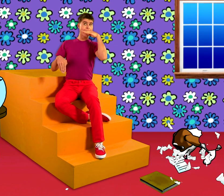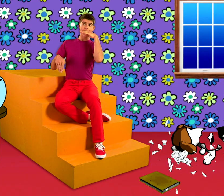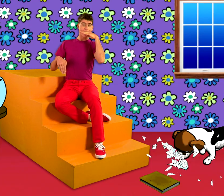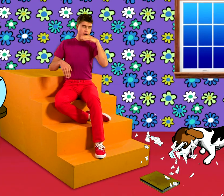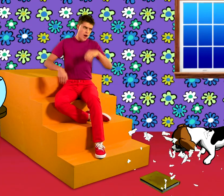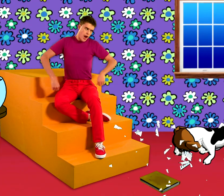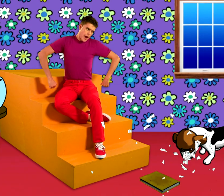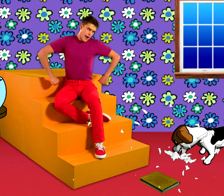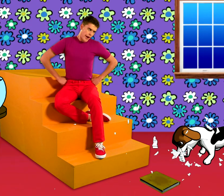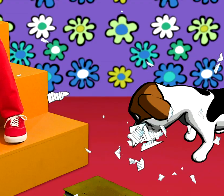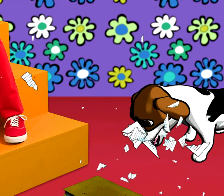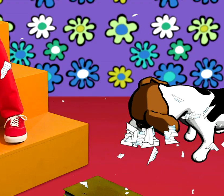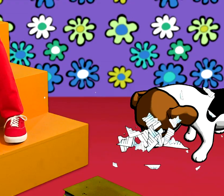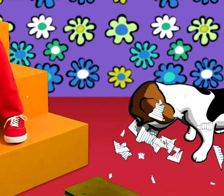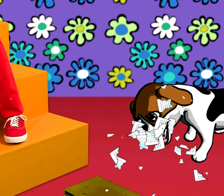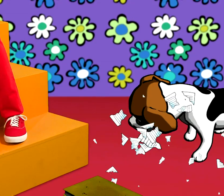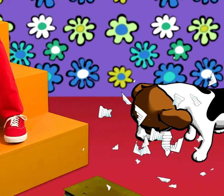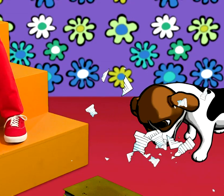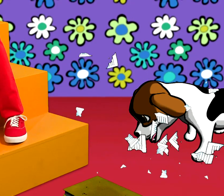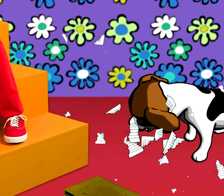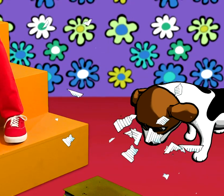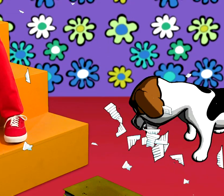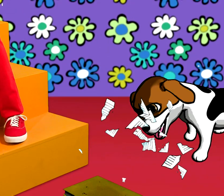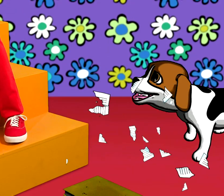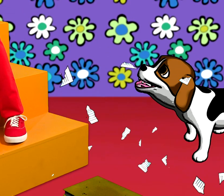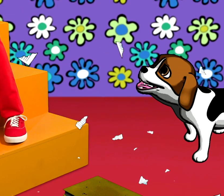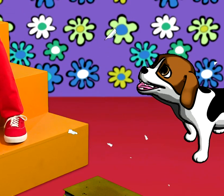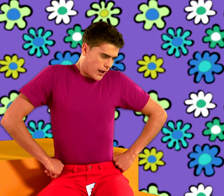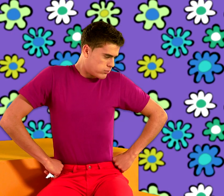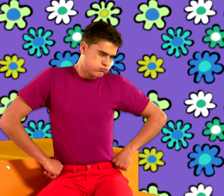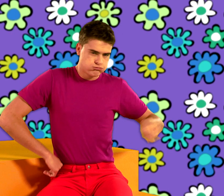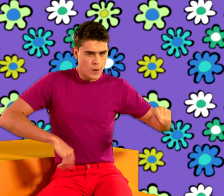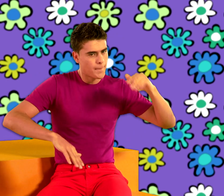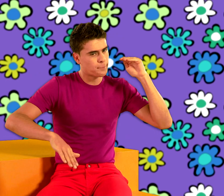My dog ate my homework That mischievous pup